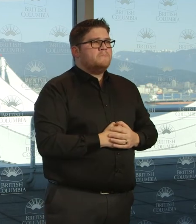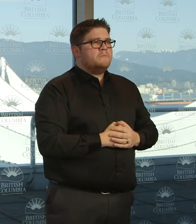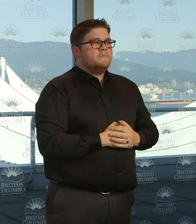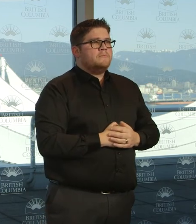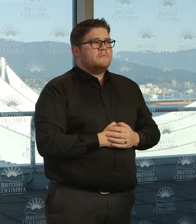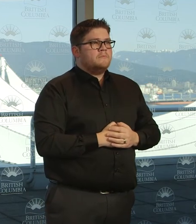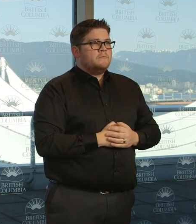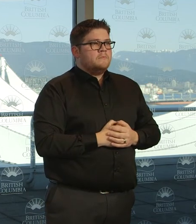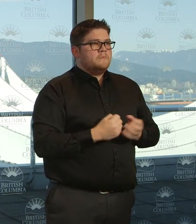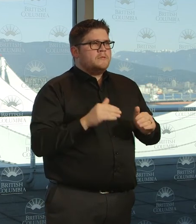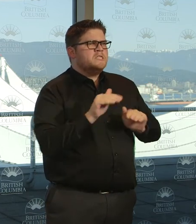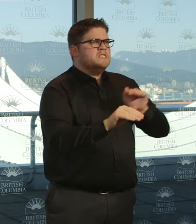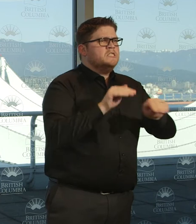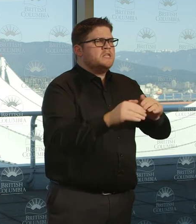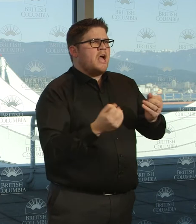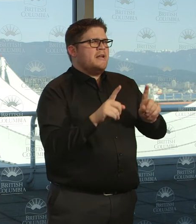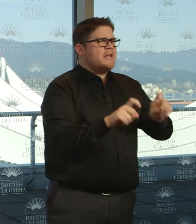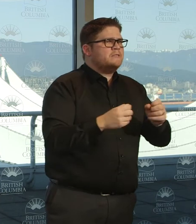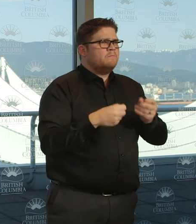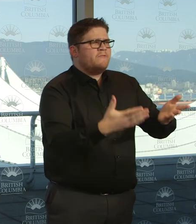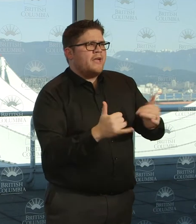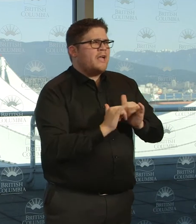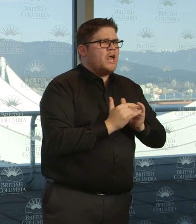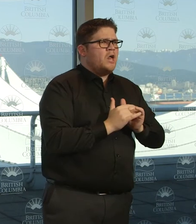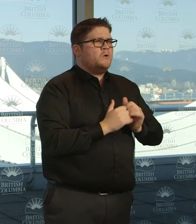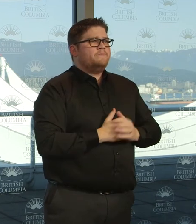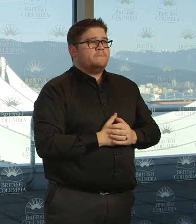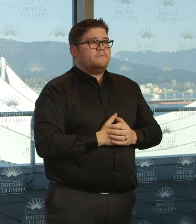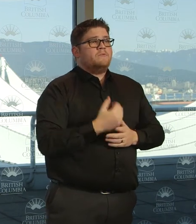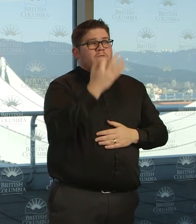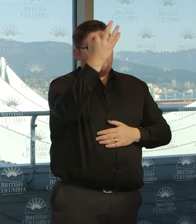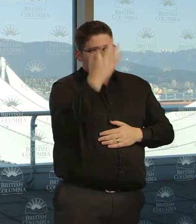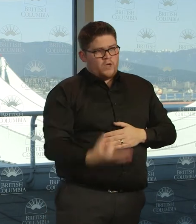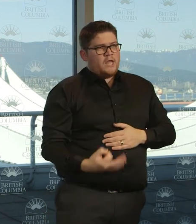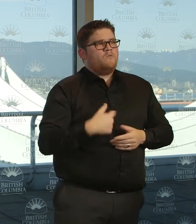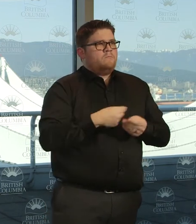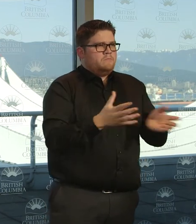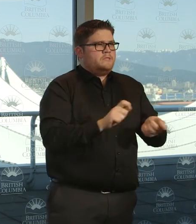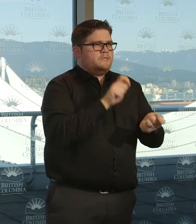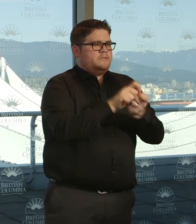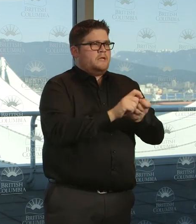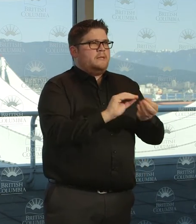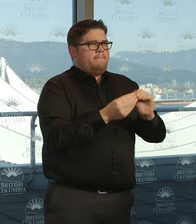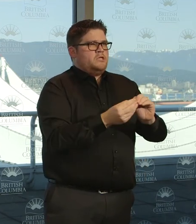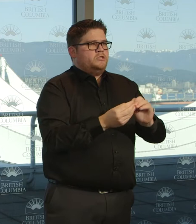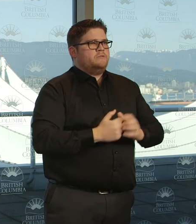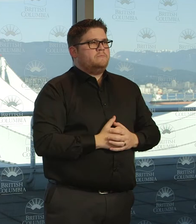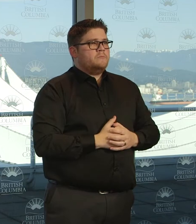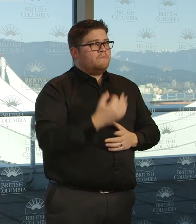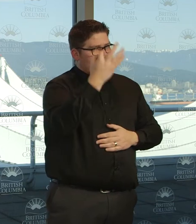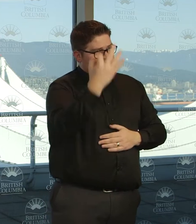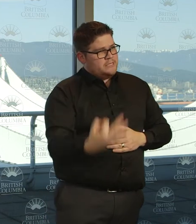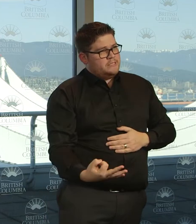testing that's done. As you know, we provide precise numbers every Friday. The reason for that is that we want our people